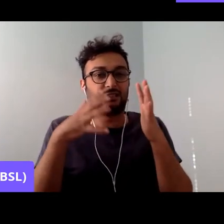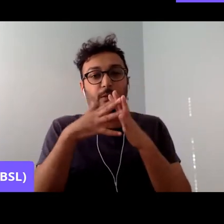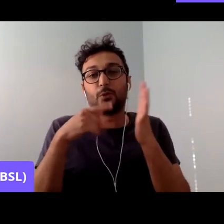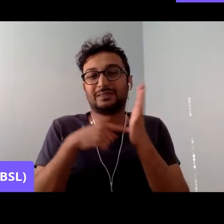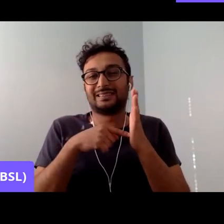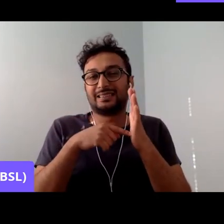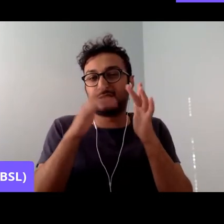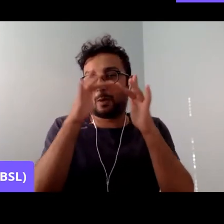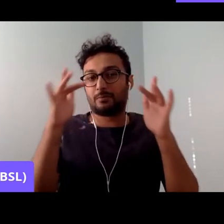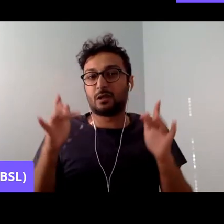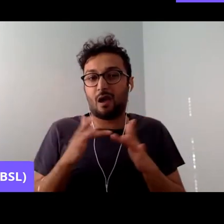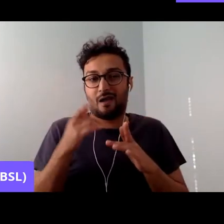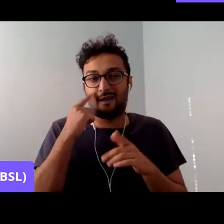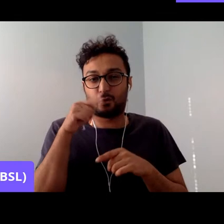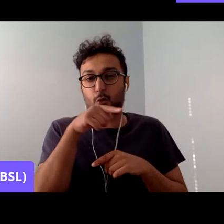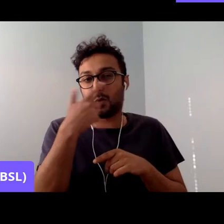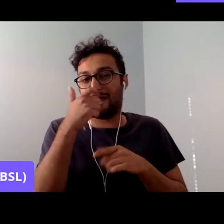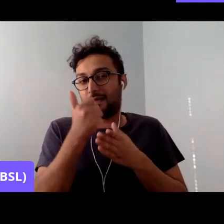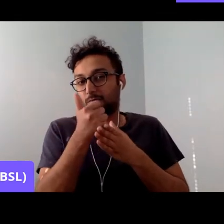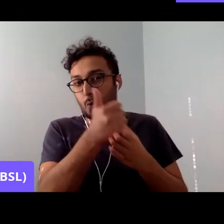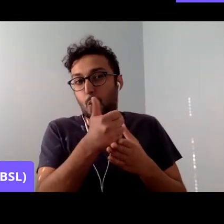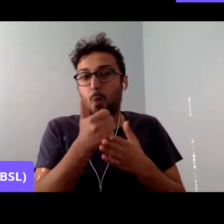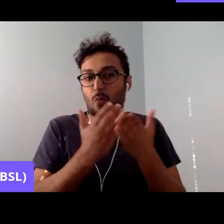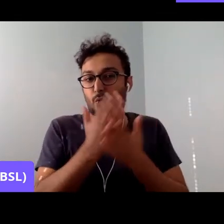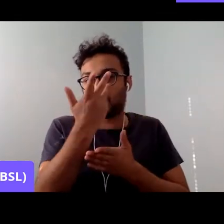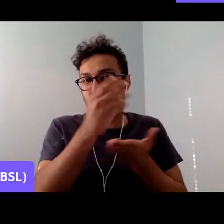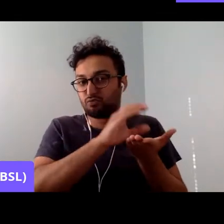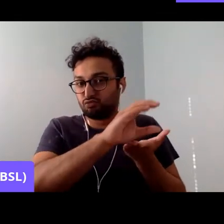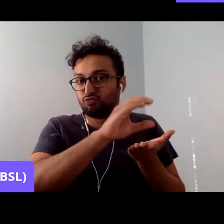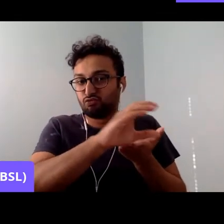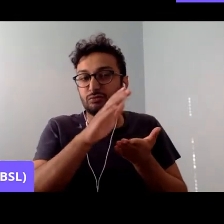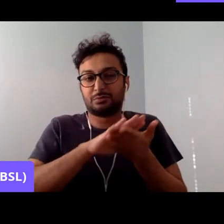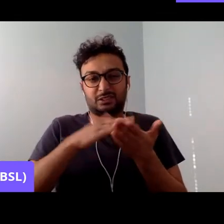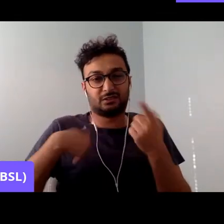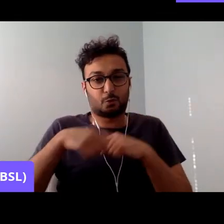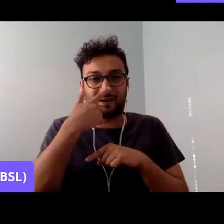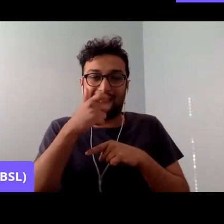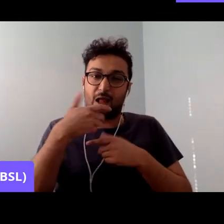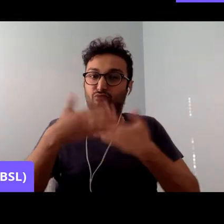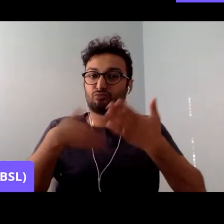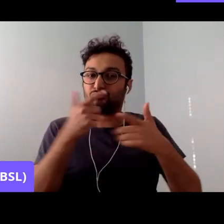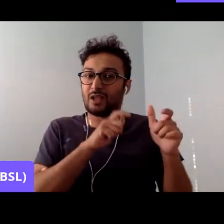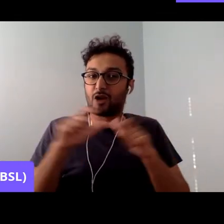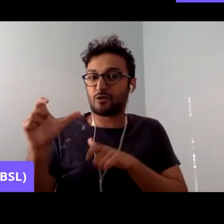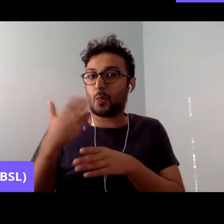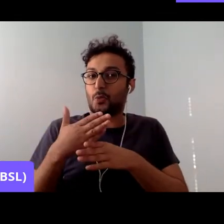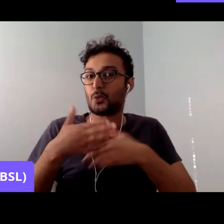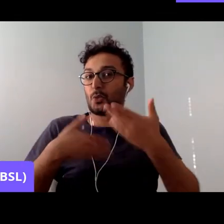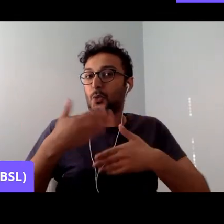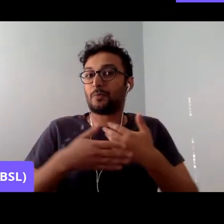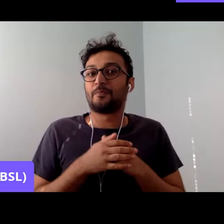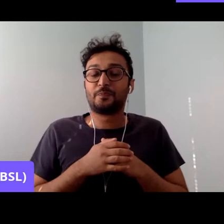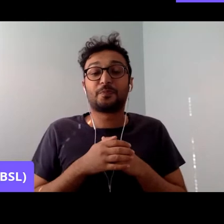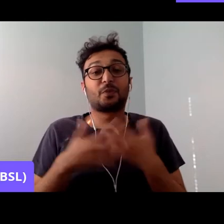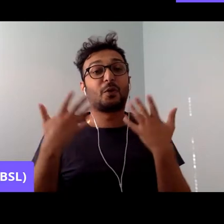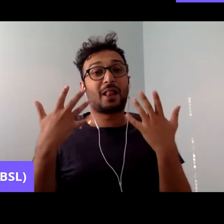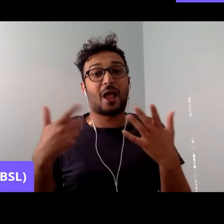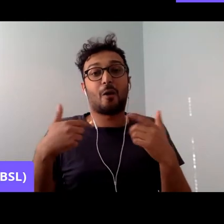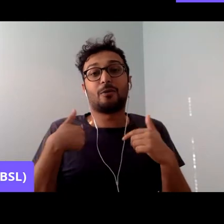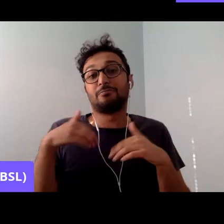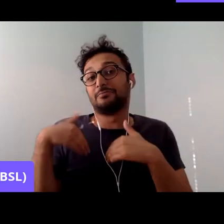to help sustain the work that we do all year round. So, I'm going to go straight in to